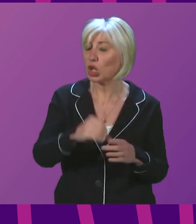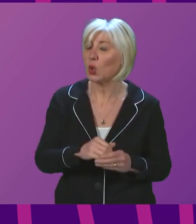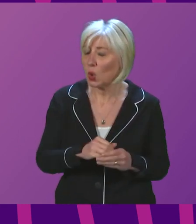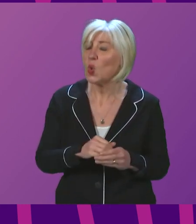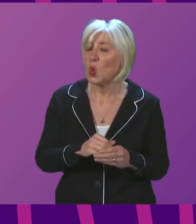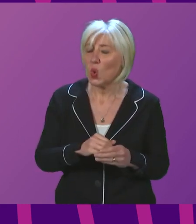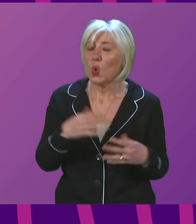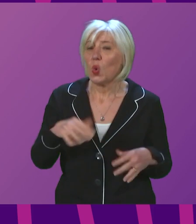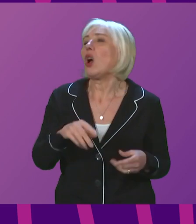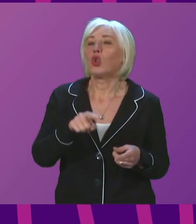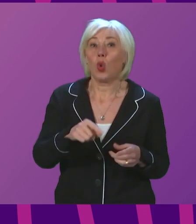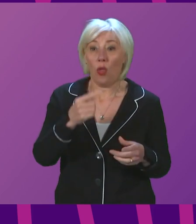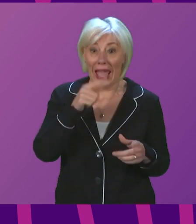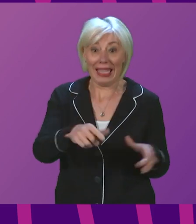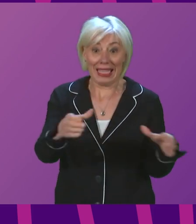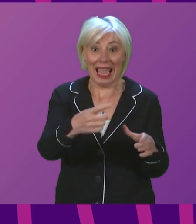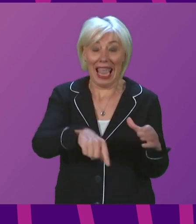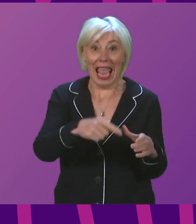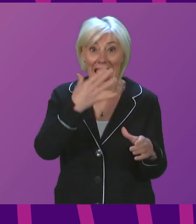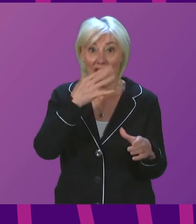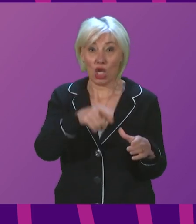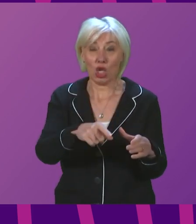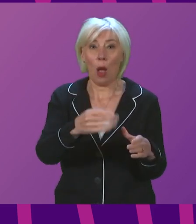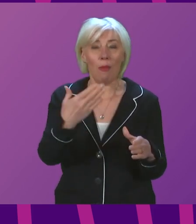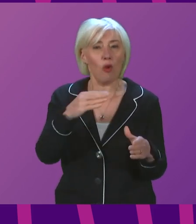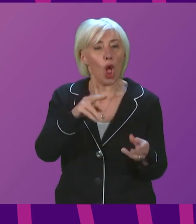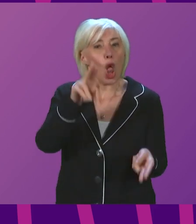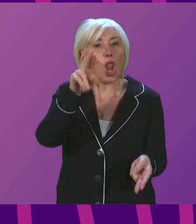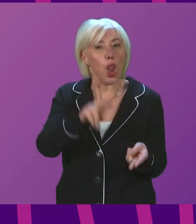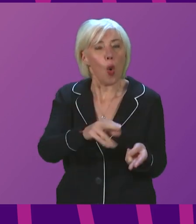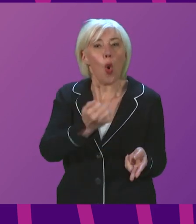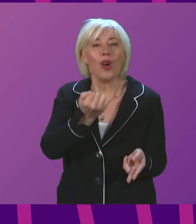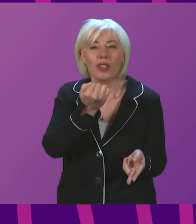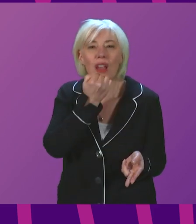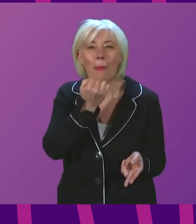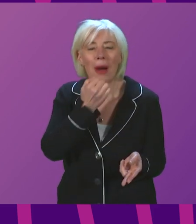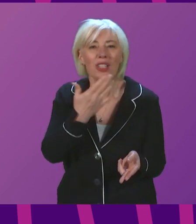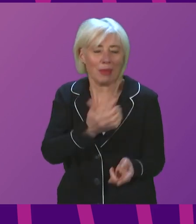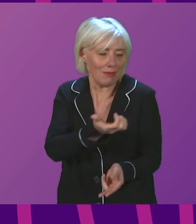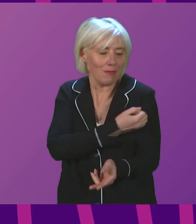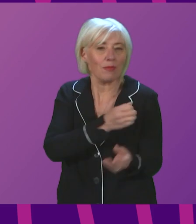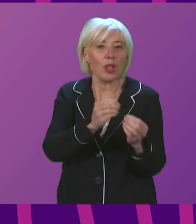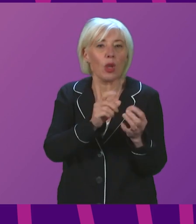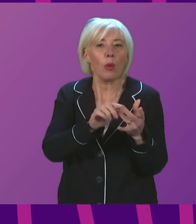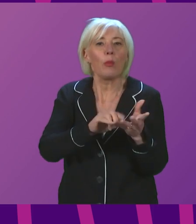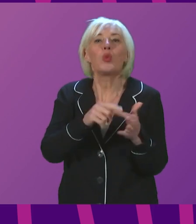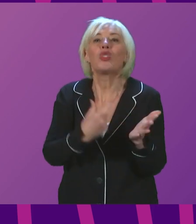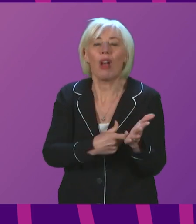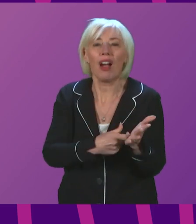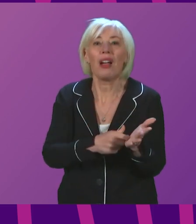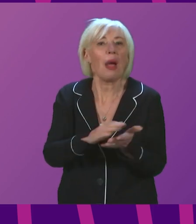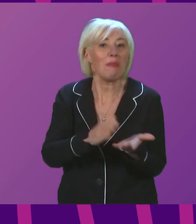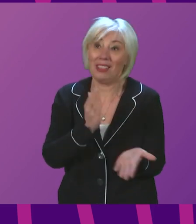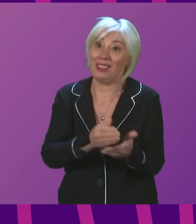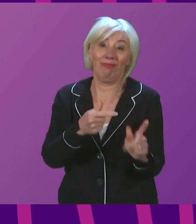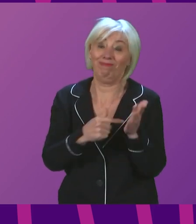acceleration in an age cohort with, to date, lower levels, relatively speaking, of booster protection, underlines the